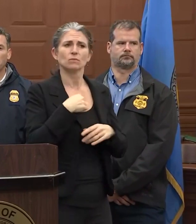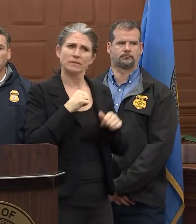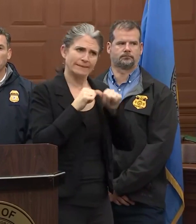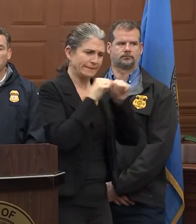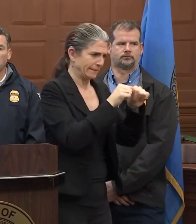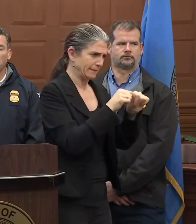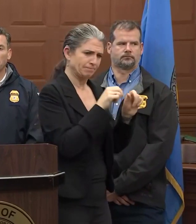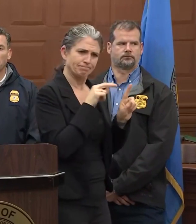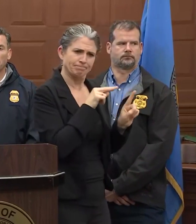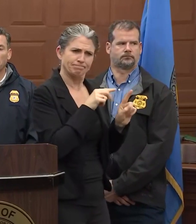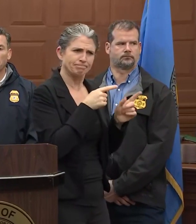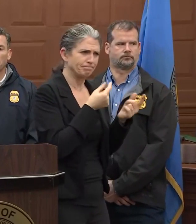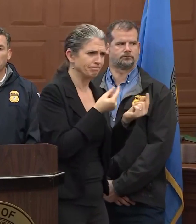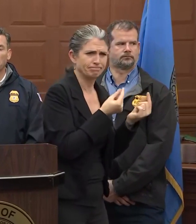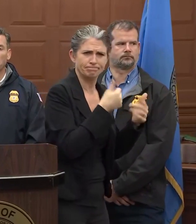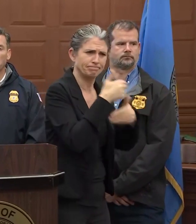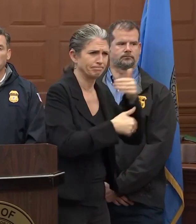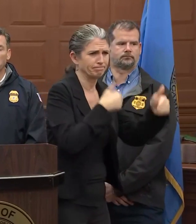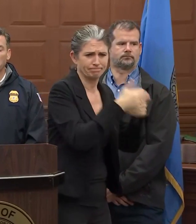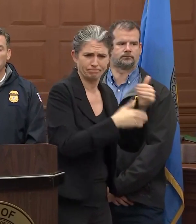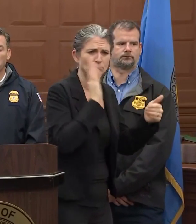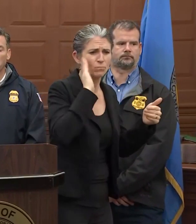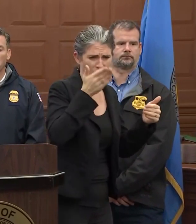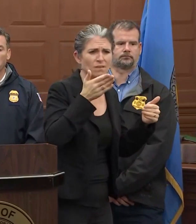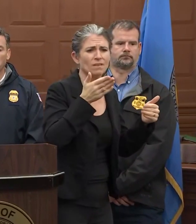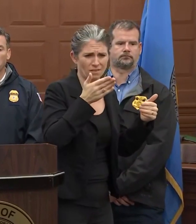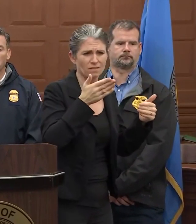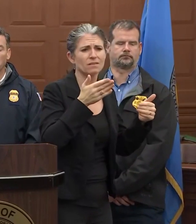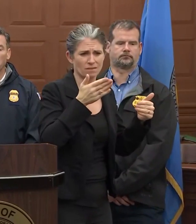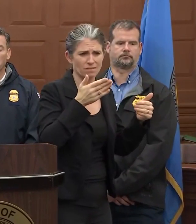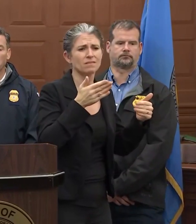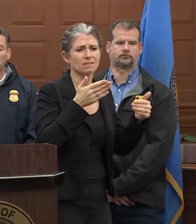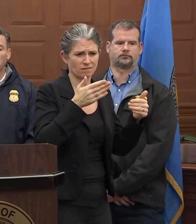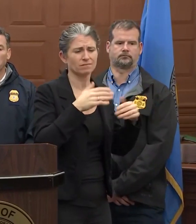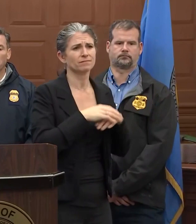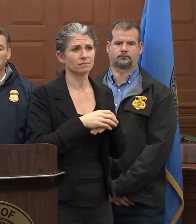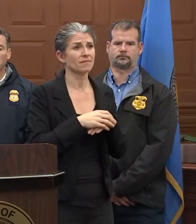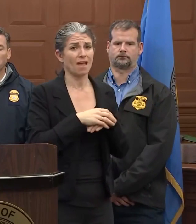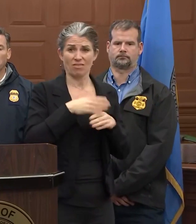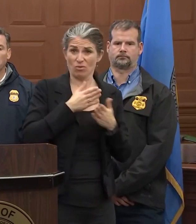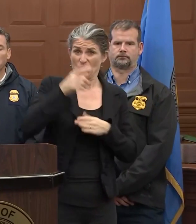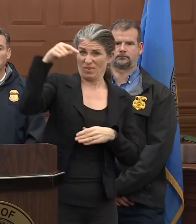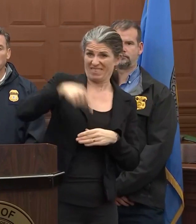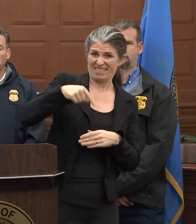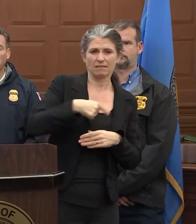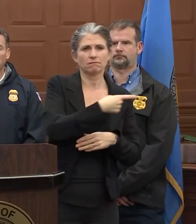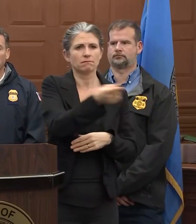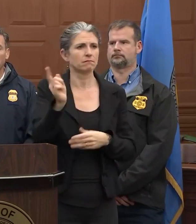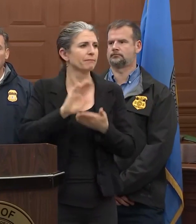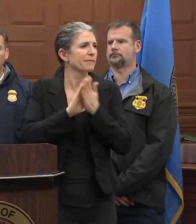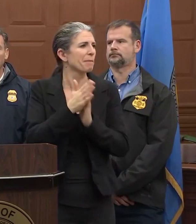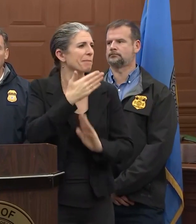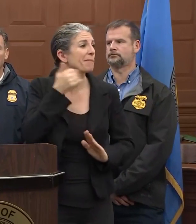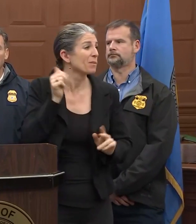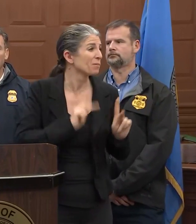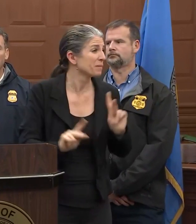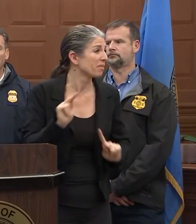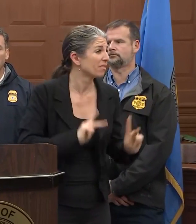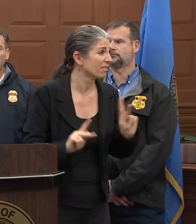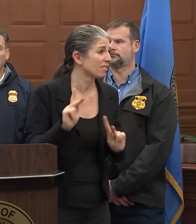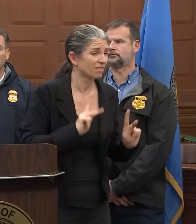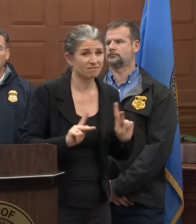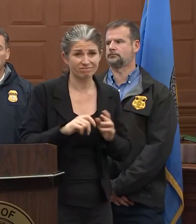And we've become better people for it in terms of working together as teams. We've learned a lot from some mistakes.